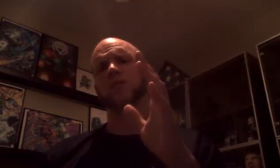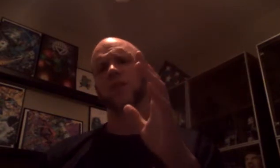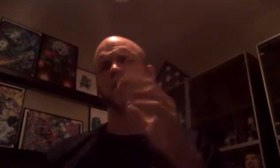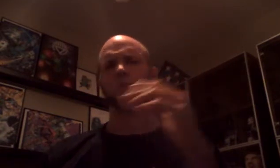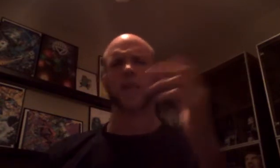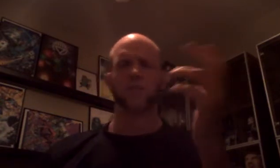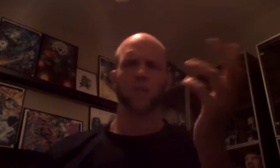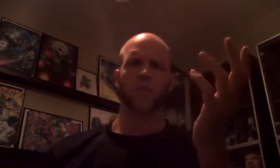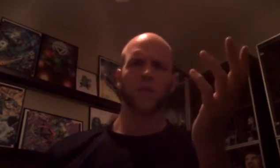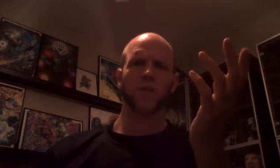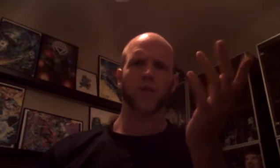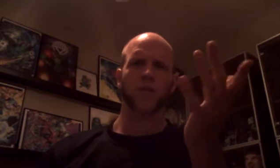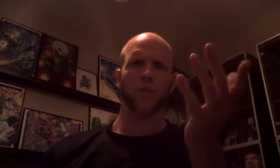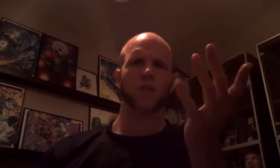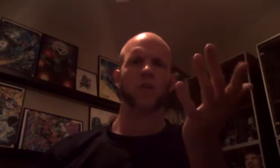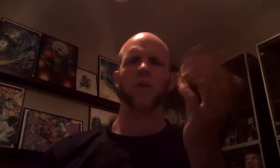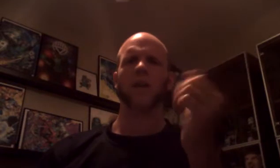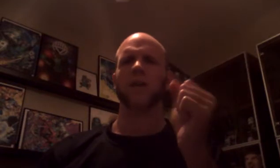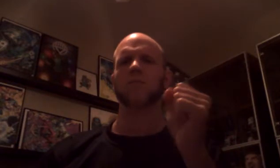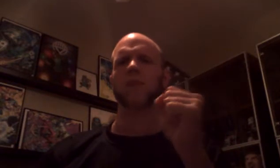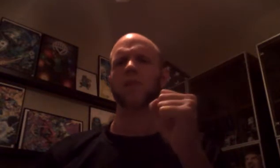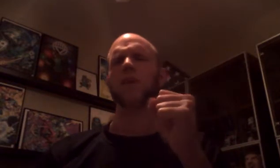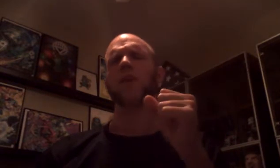and then transported to Earth on a meteor.